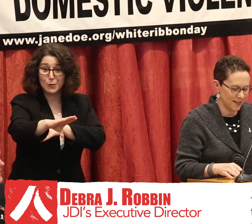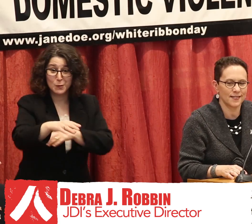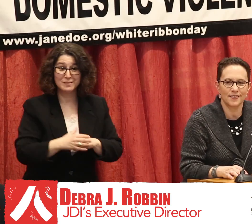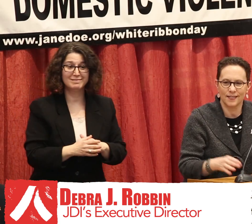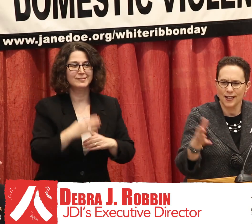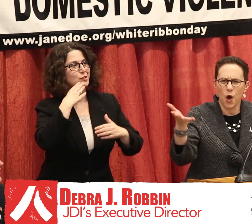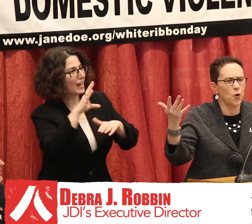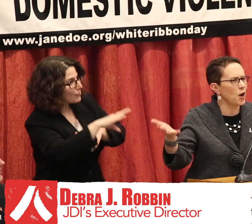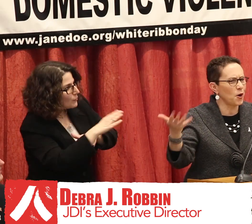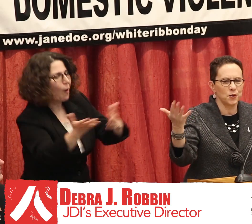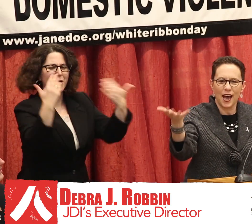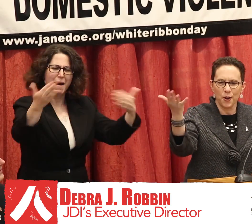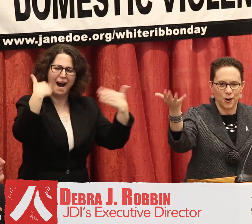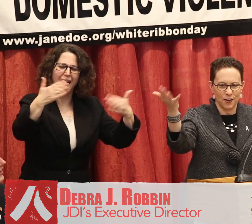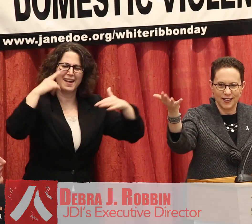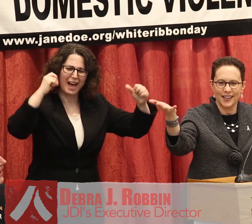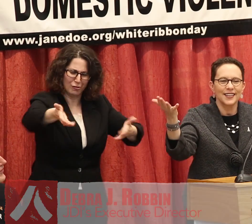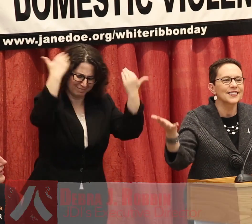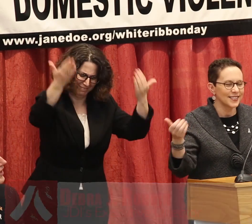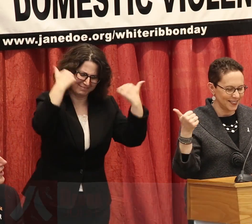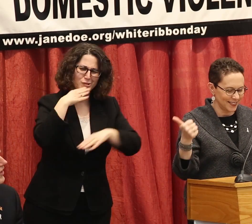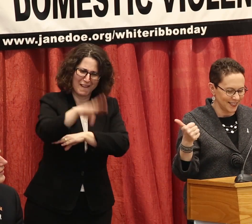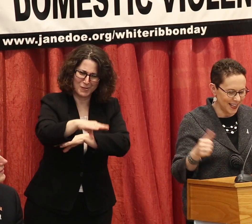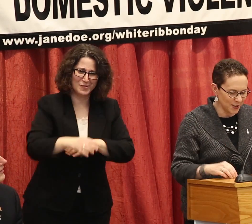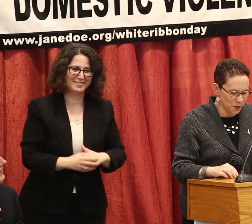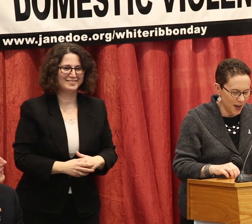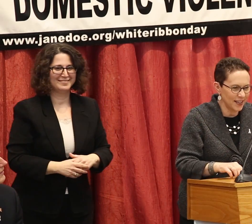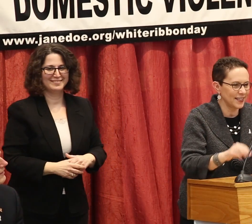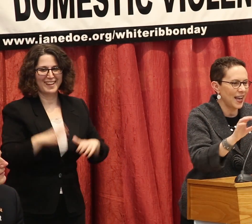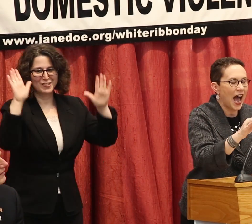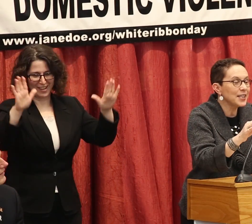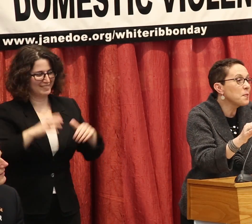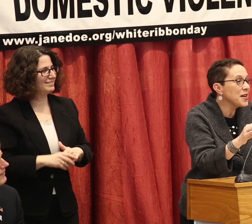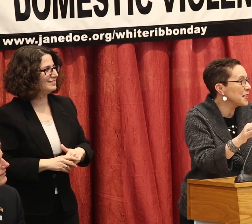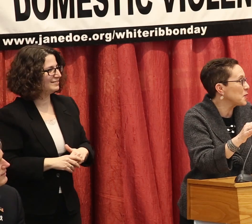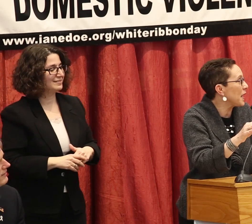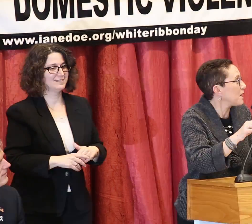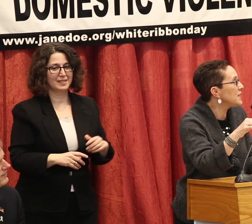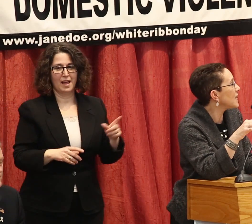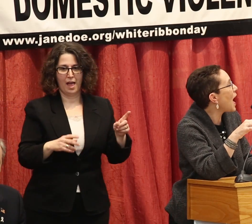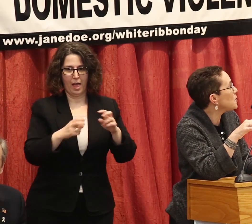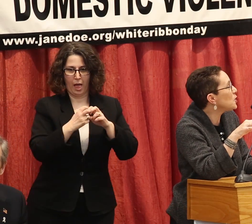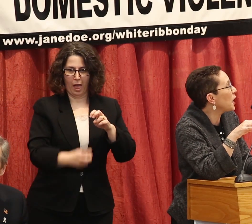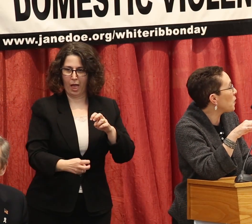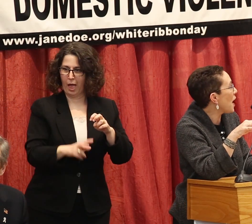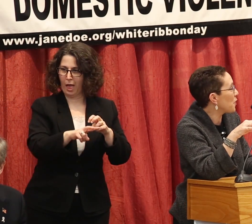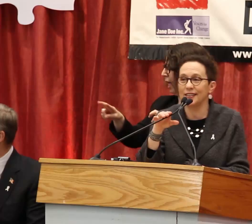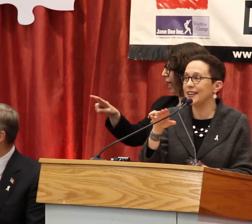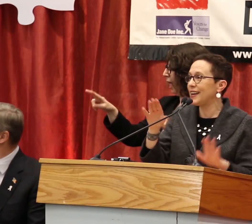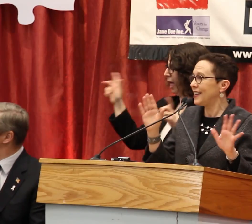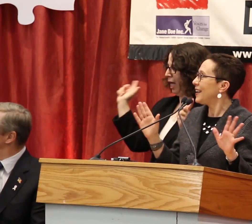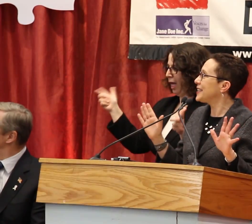everyone. Good afternoon. Oh, no. Louder. Good afternoon. That's great. It's amazing to me. I'm just looking